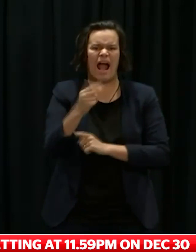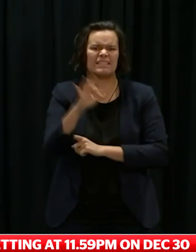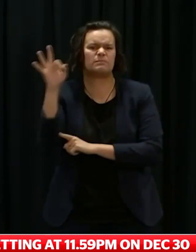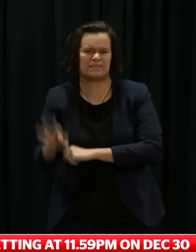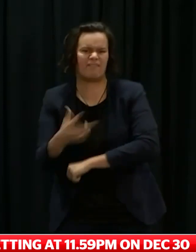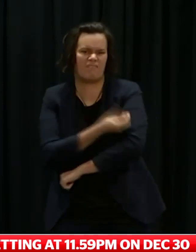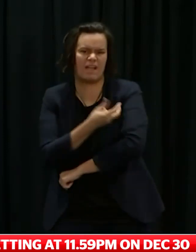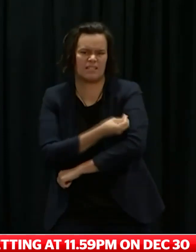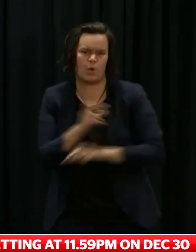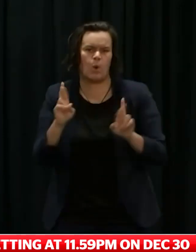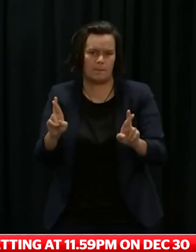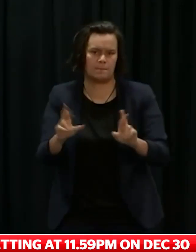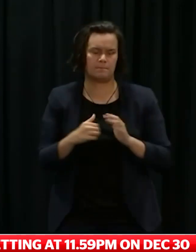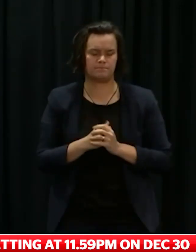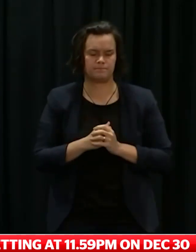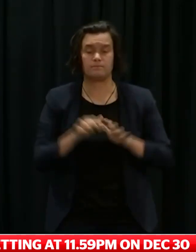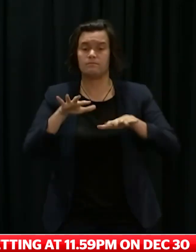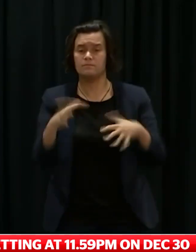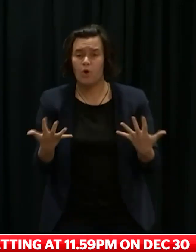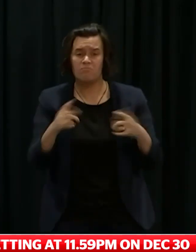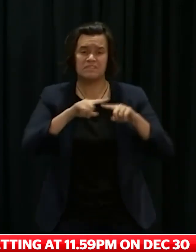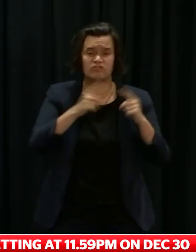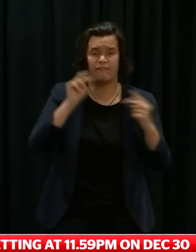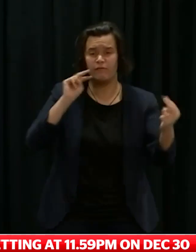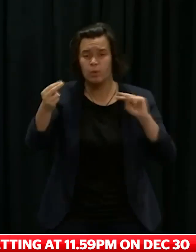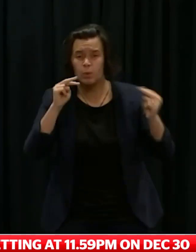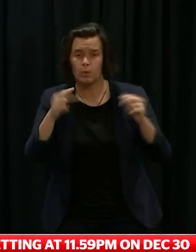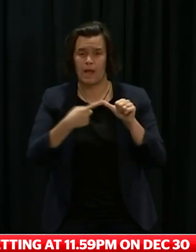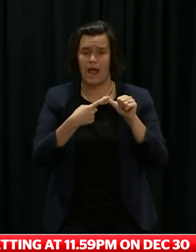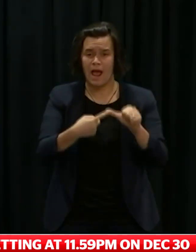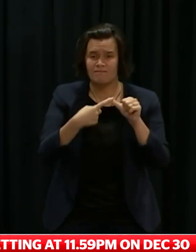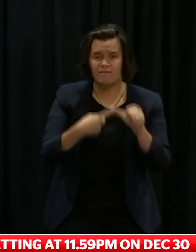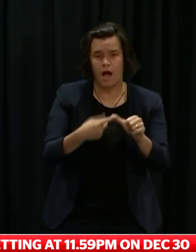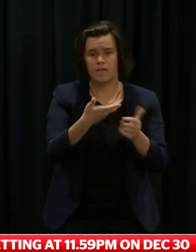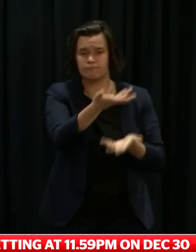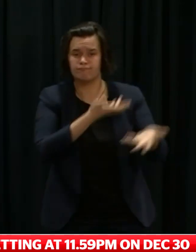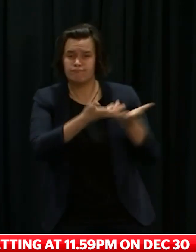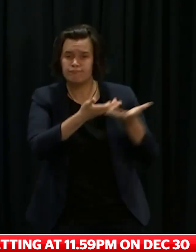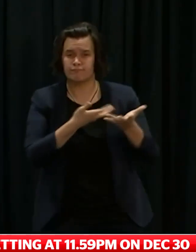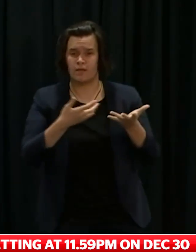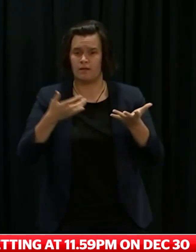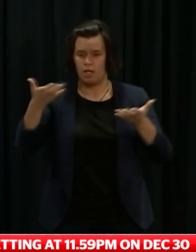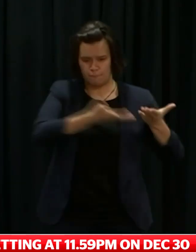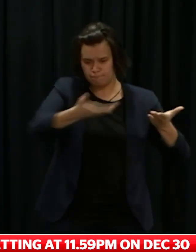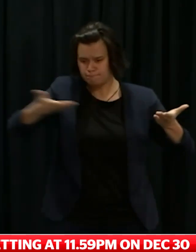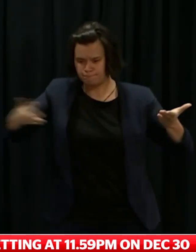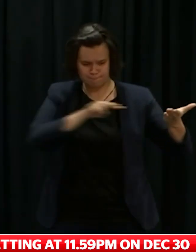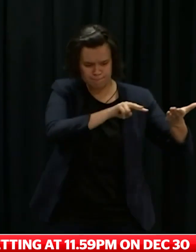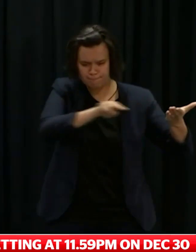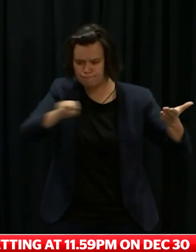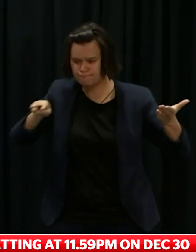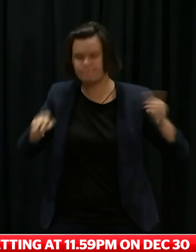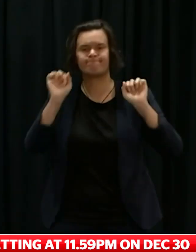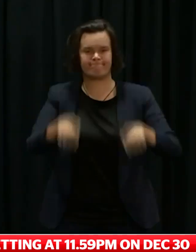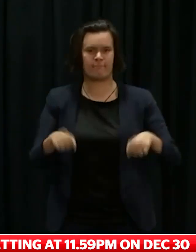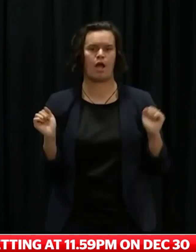carefully balanced the range of advice, views, risks and opportunities of all the relevant levels, and settled on an outcome that means the country